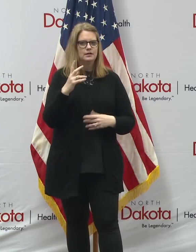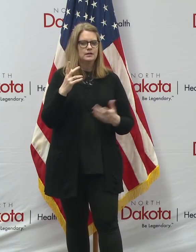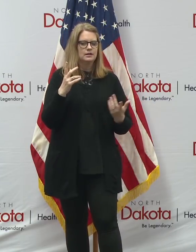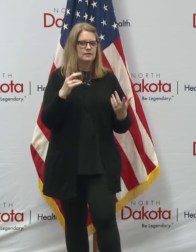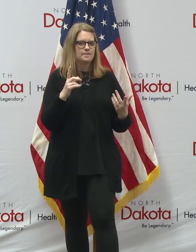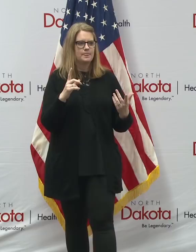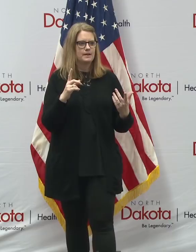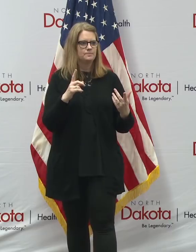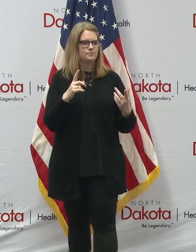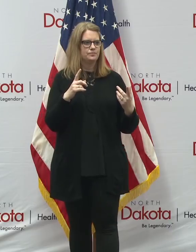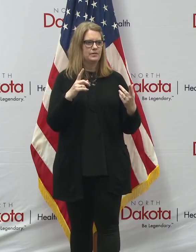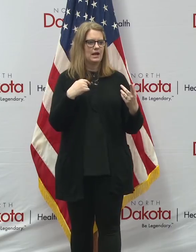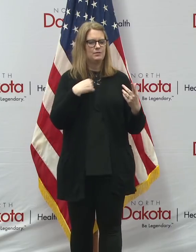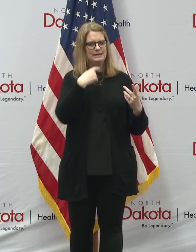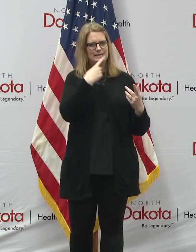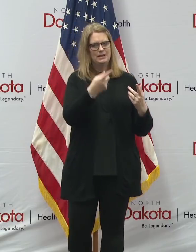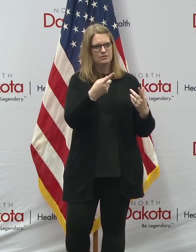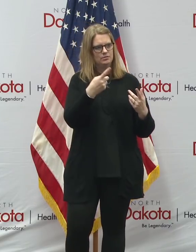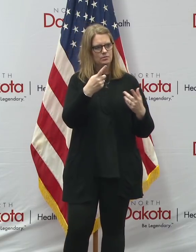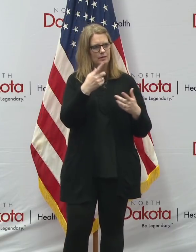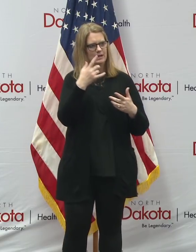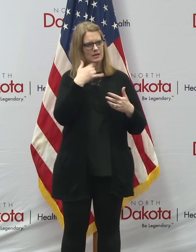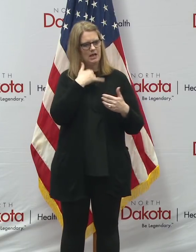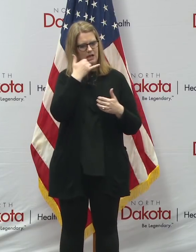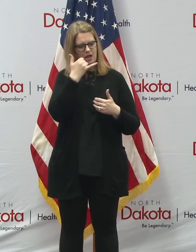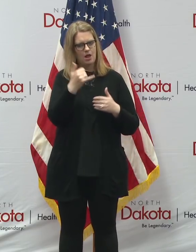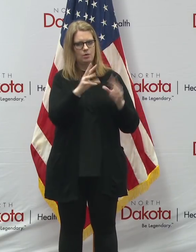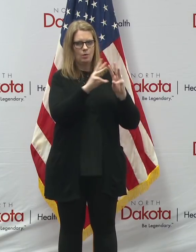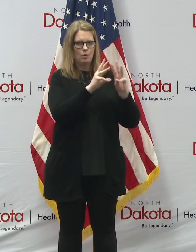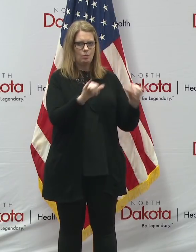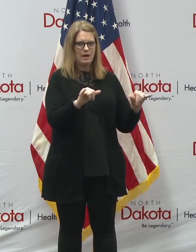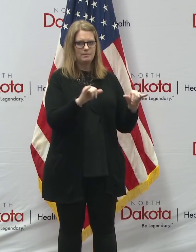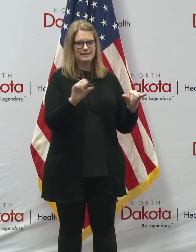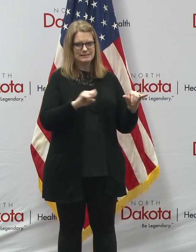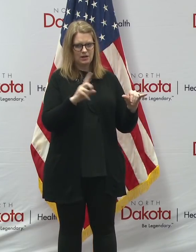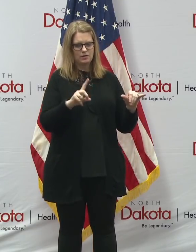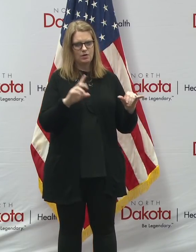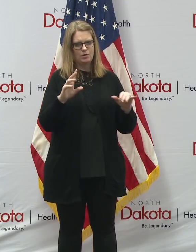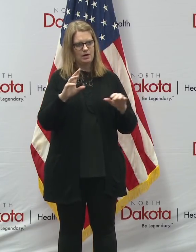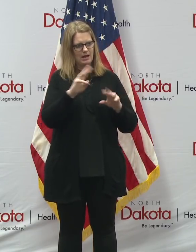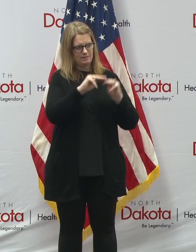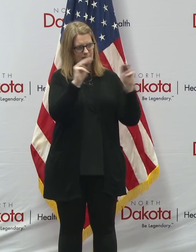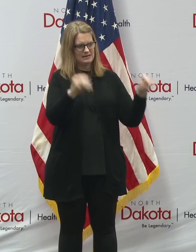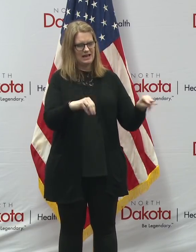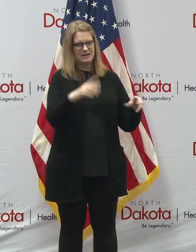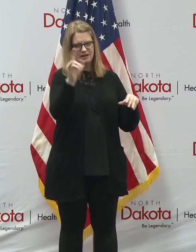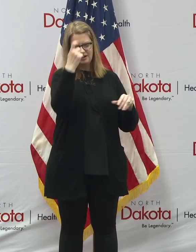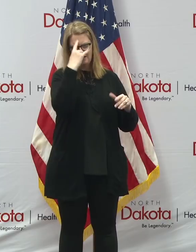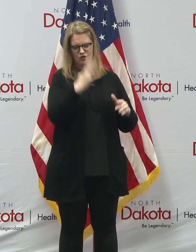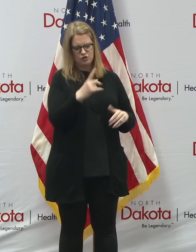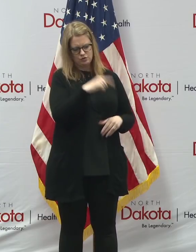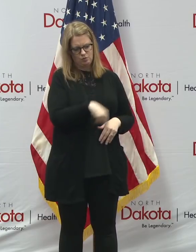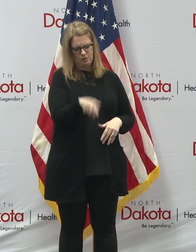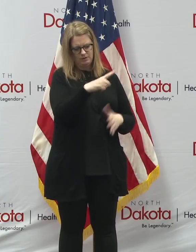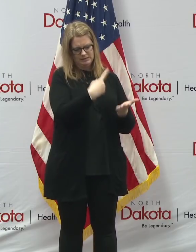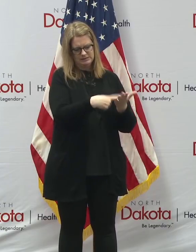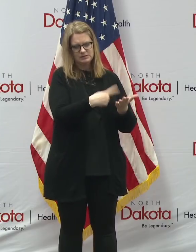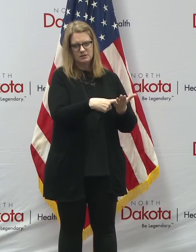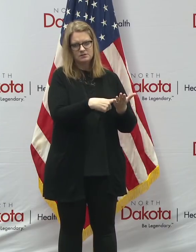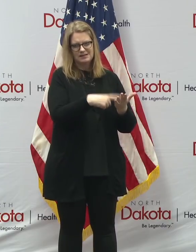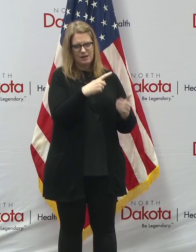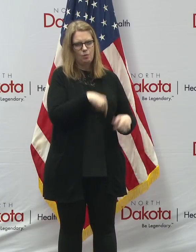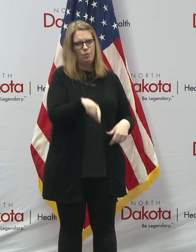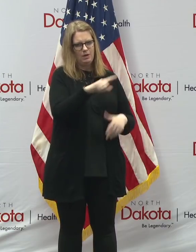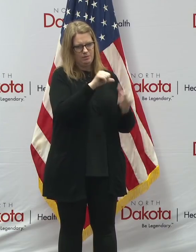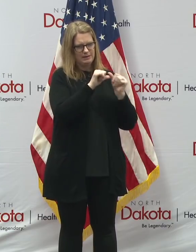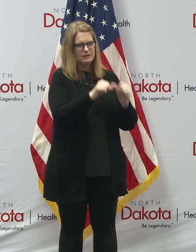Informally, informally, I would say, I think I shared, we had the call with Wyoming, South Dakota, and Montana governors. We all talked to each other and said we would continue to try to